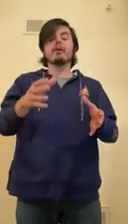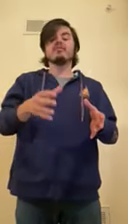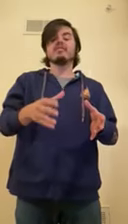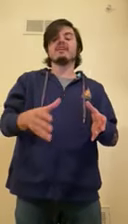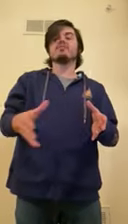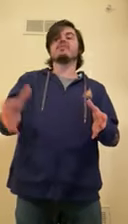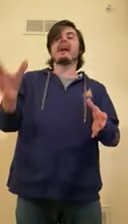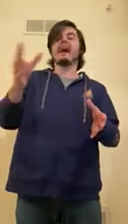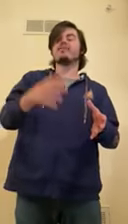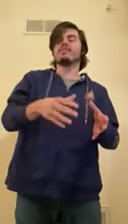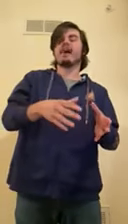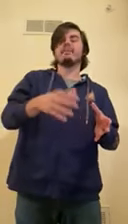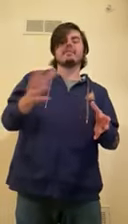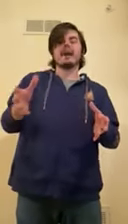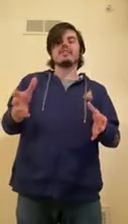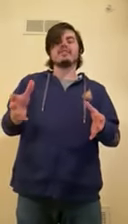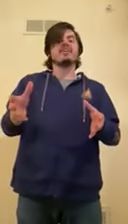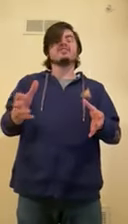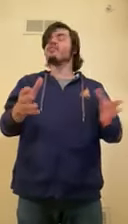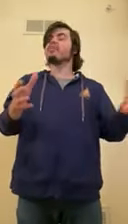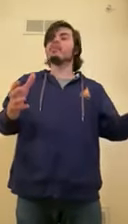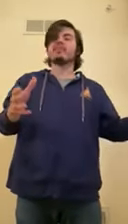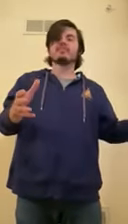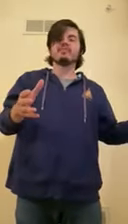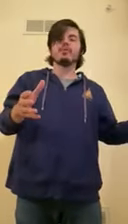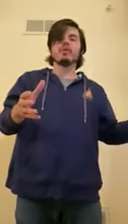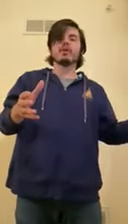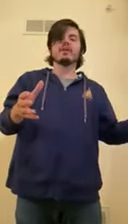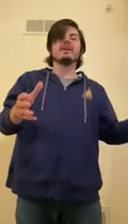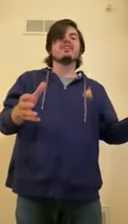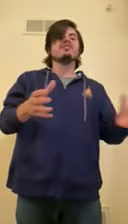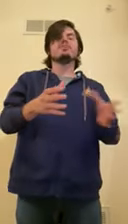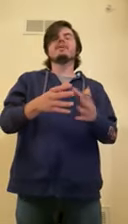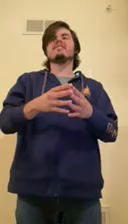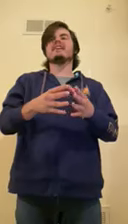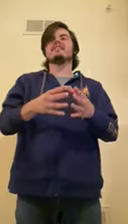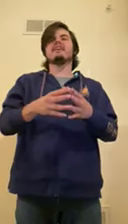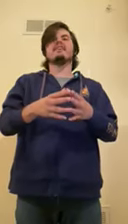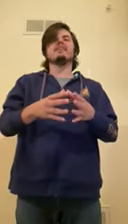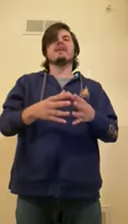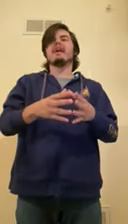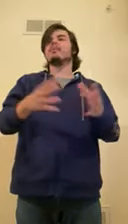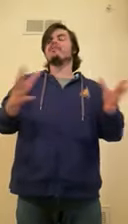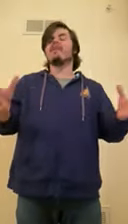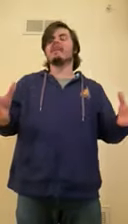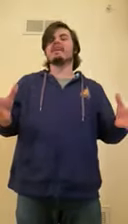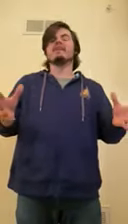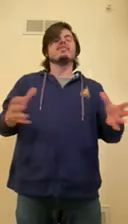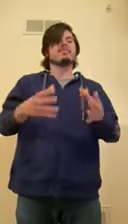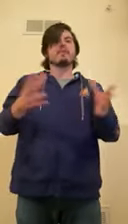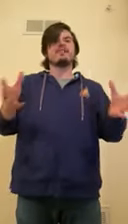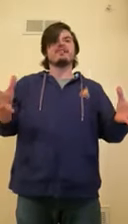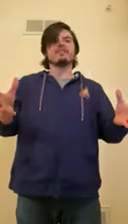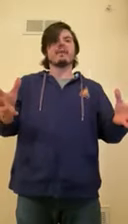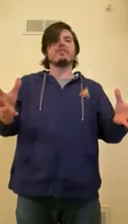post things with out-of-time dates, stuff from years before, just because they think it'll be funny to spread this information.